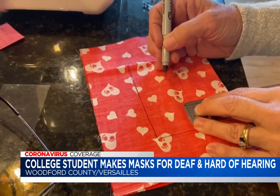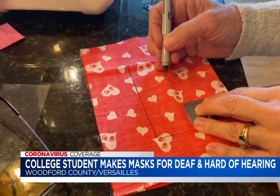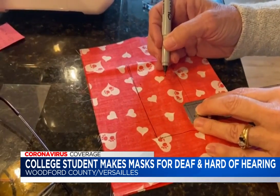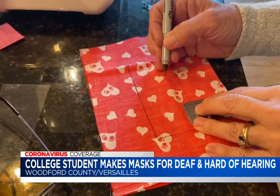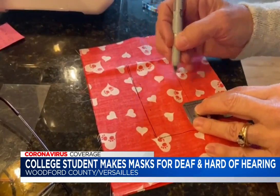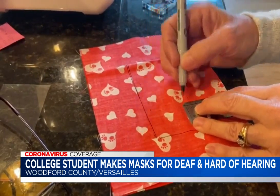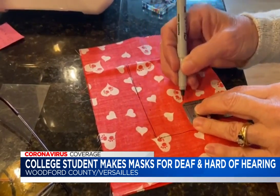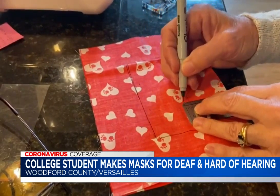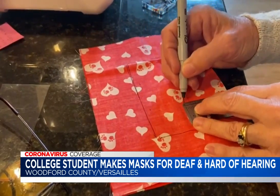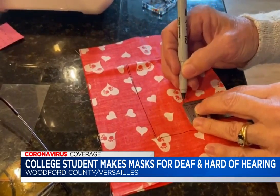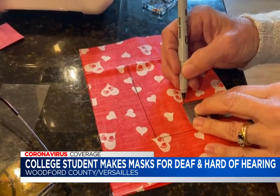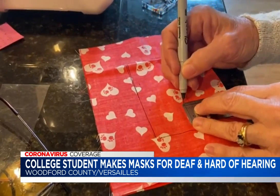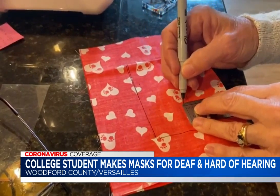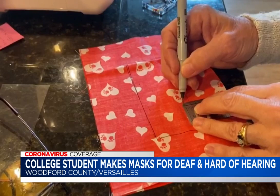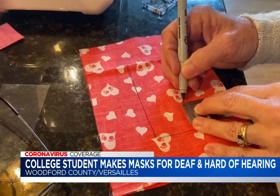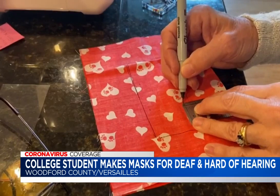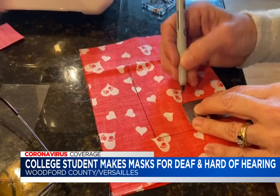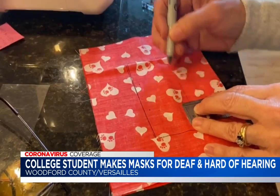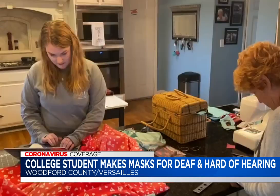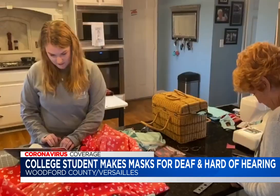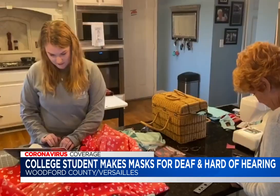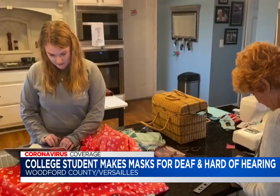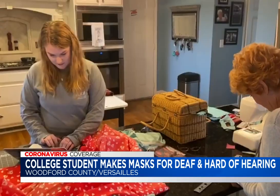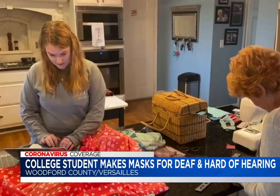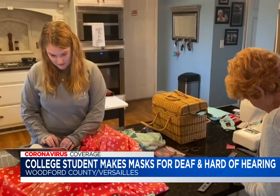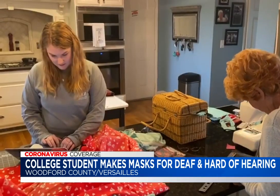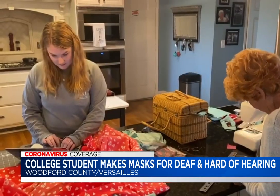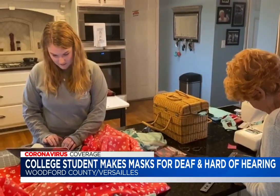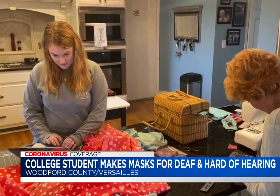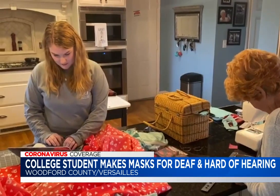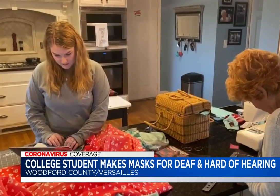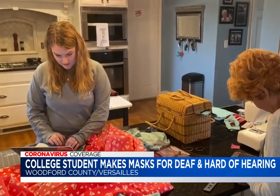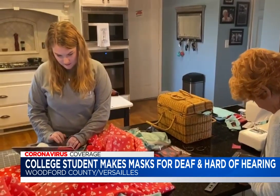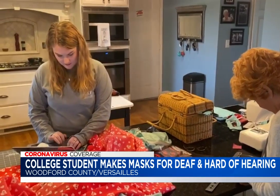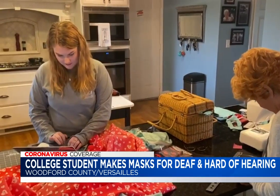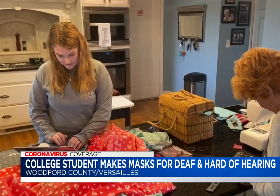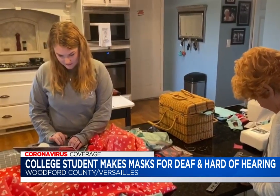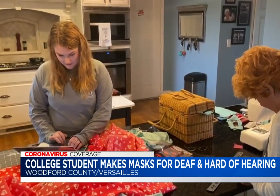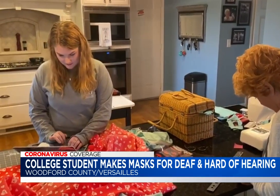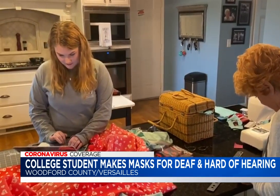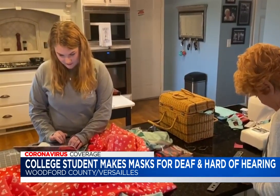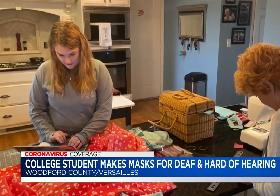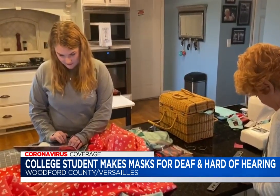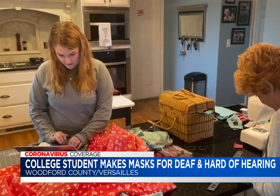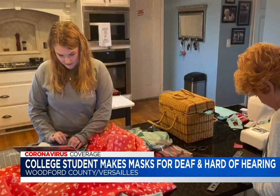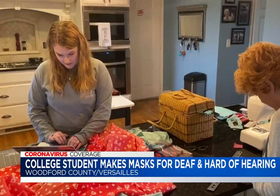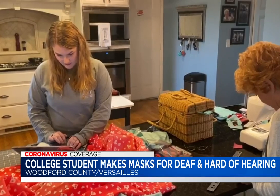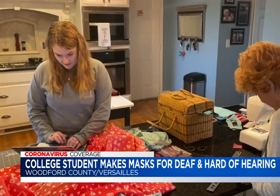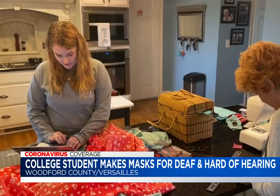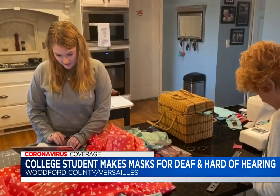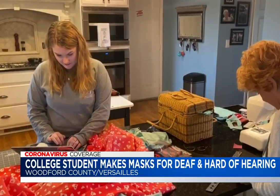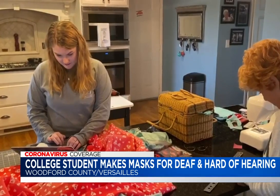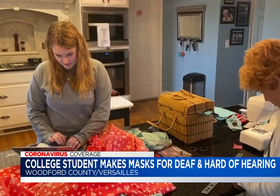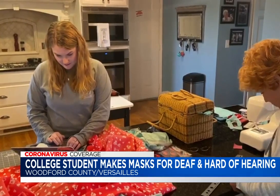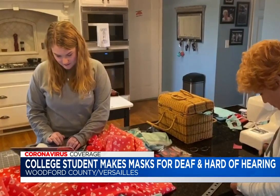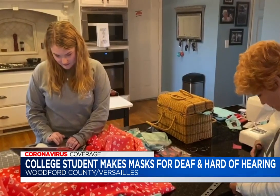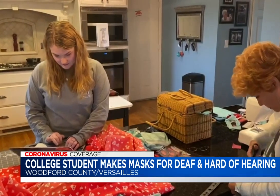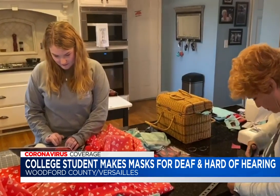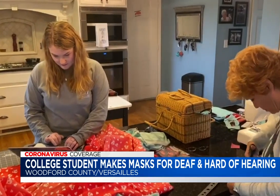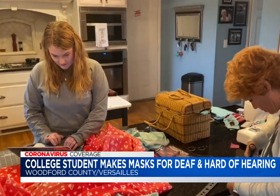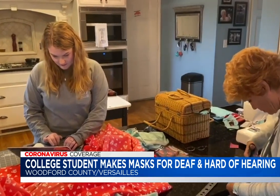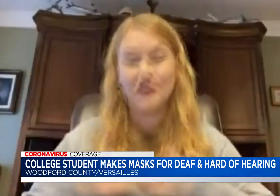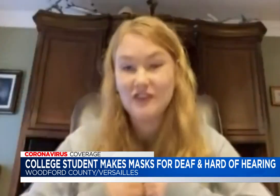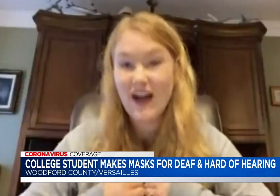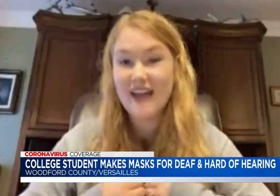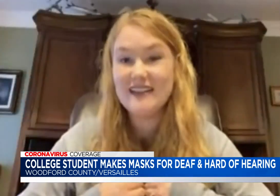from six states. She's doing this project for free because she believes now is the time to help one another. The biggest thing during this